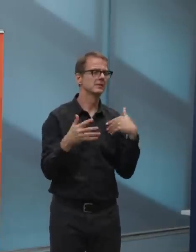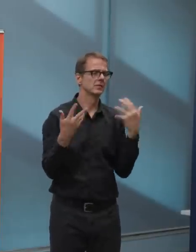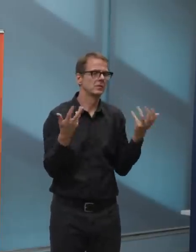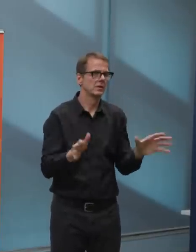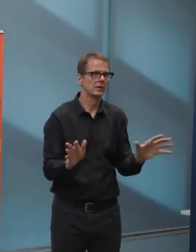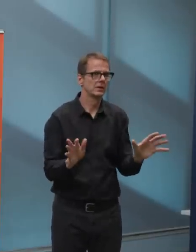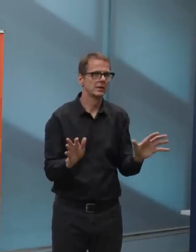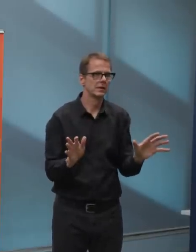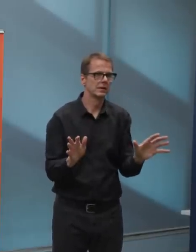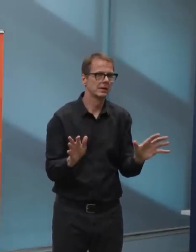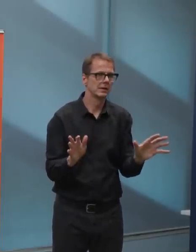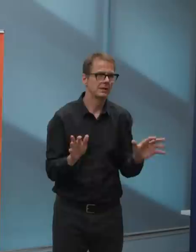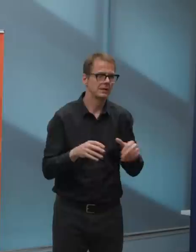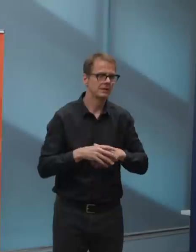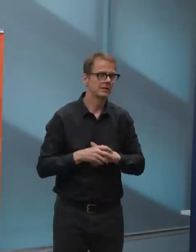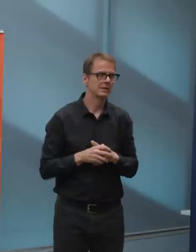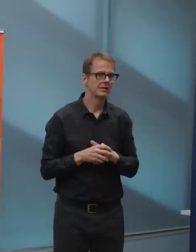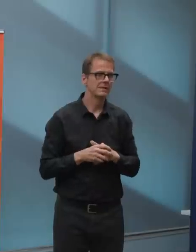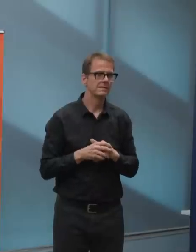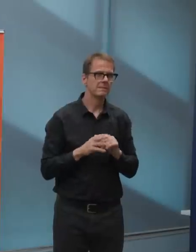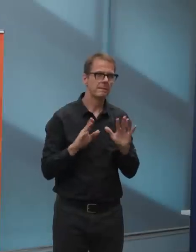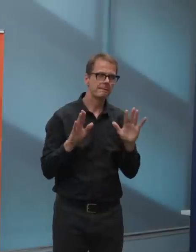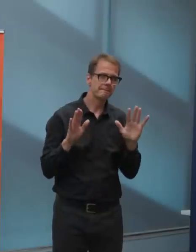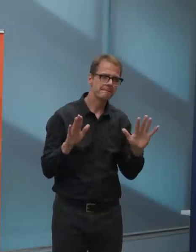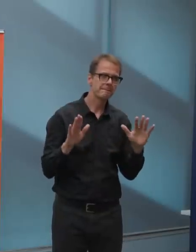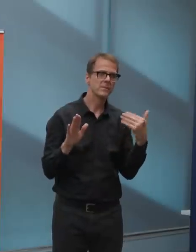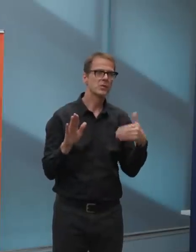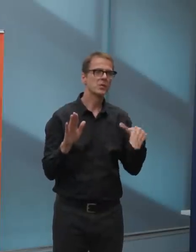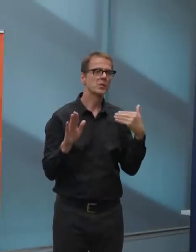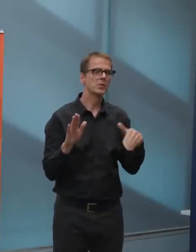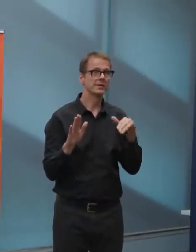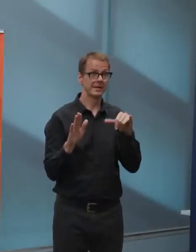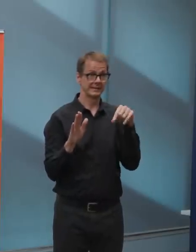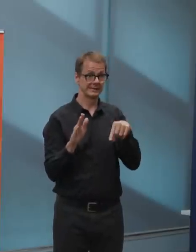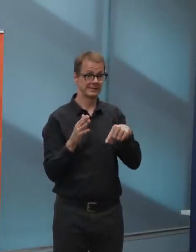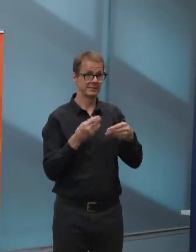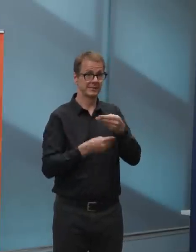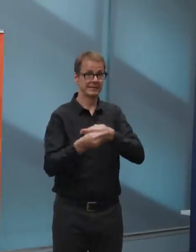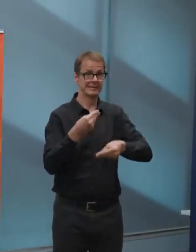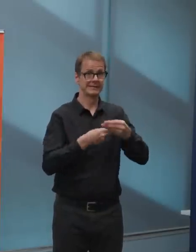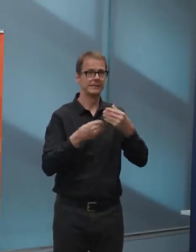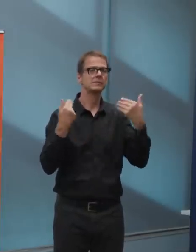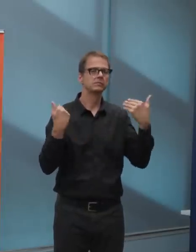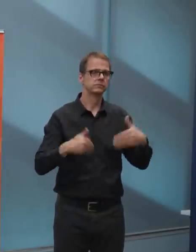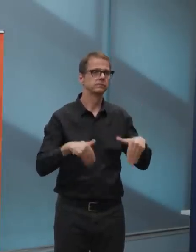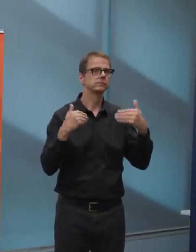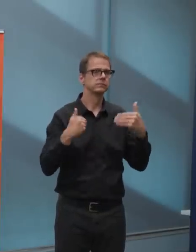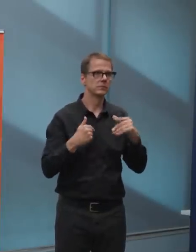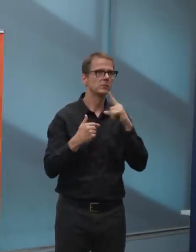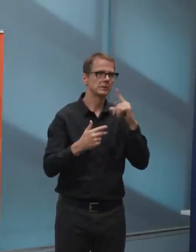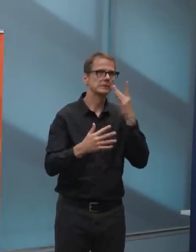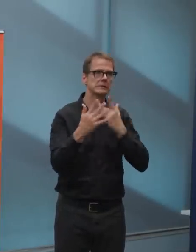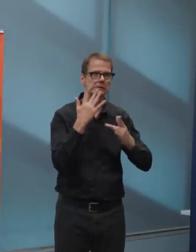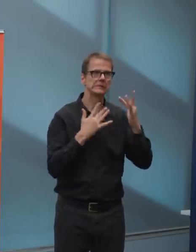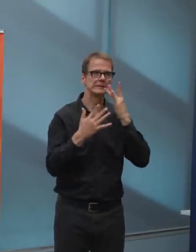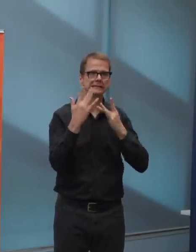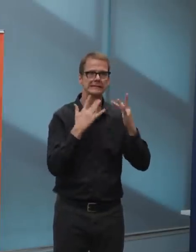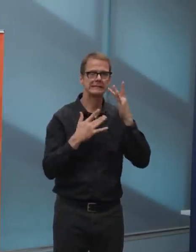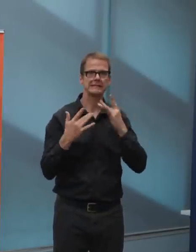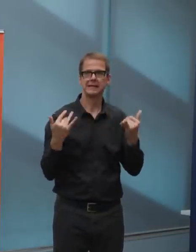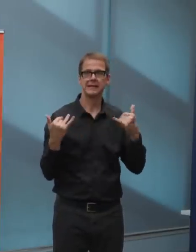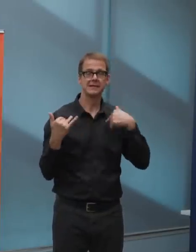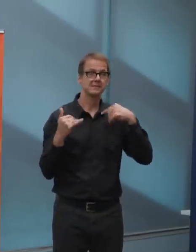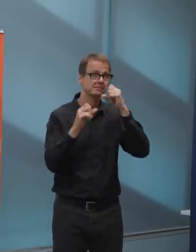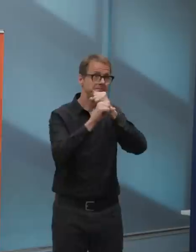budgetarily challenging for the city. The further out we look, uh, with the uncertainty of this virus and without, um, operating